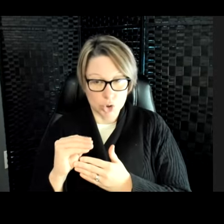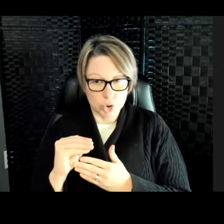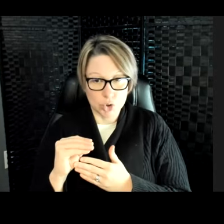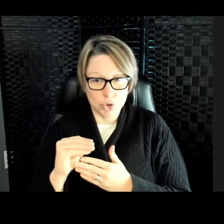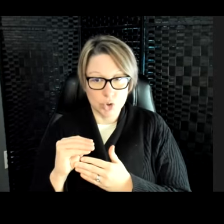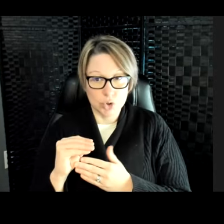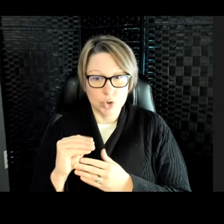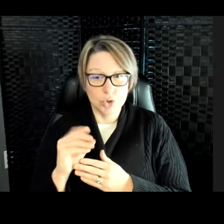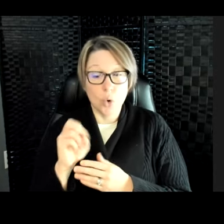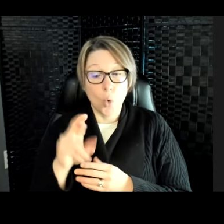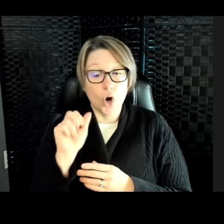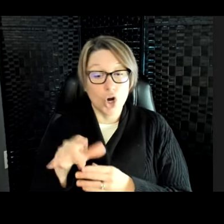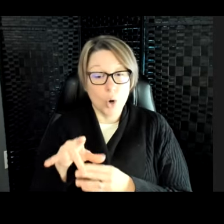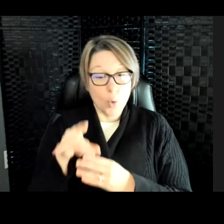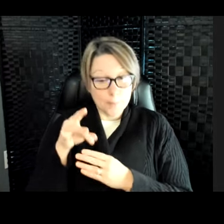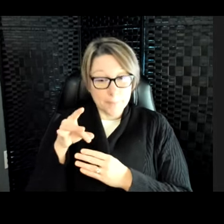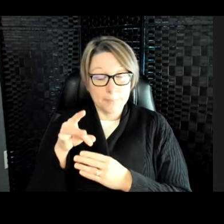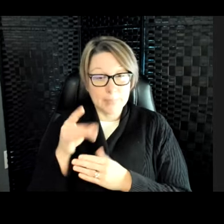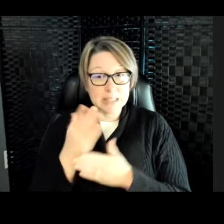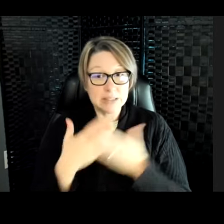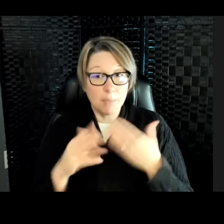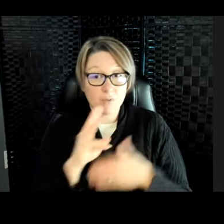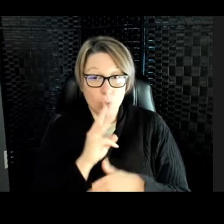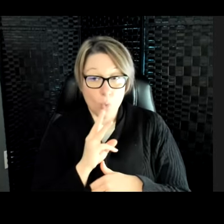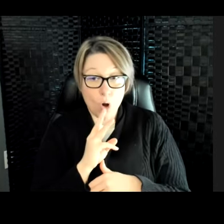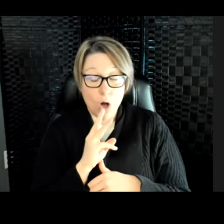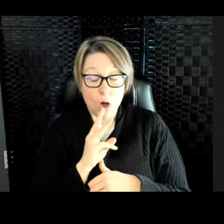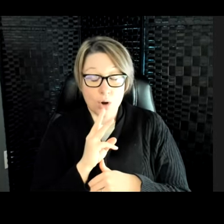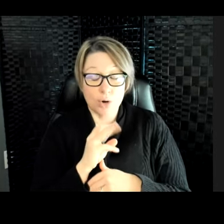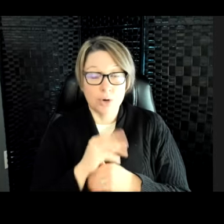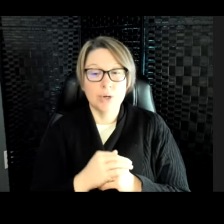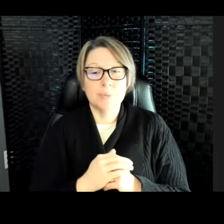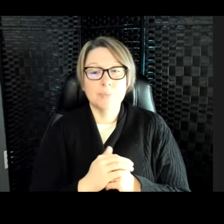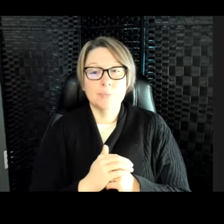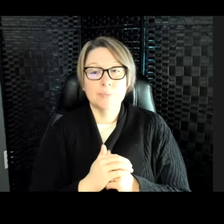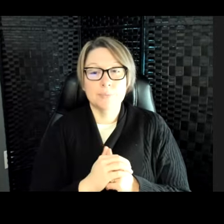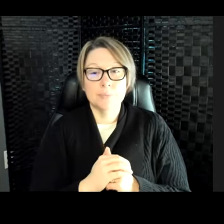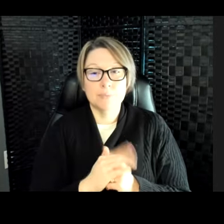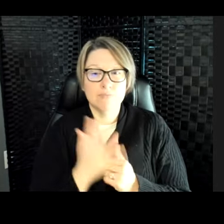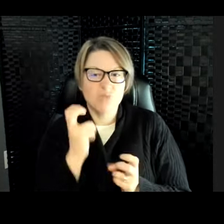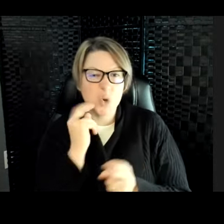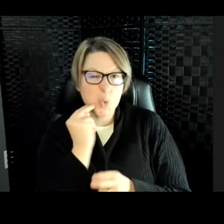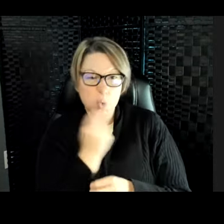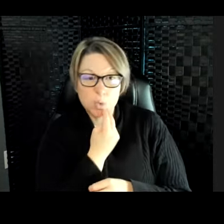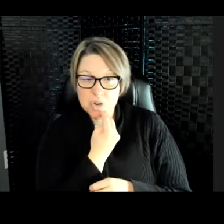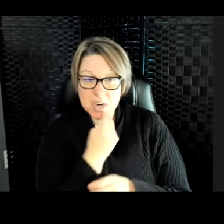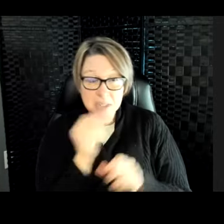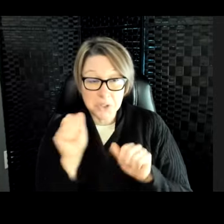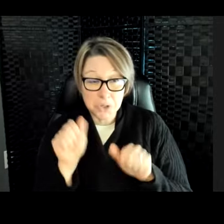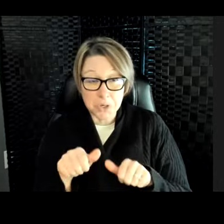could soak up some of the nutrients, I guess you'd say, if there was nutrients in the water.